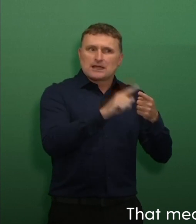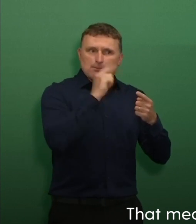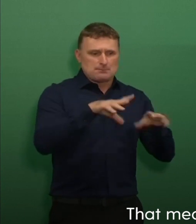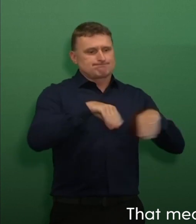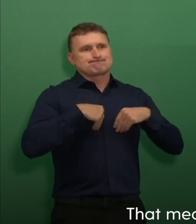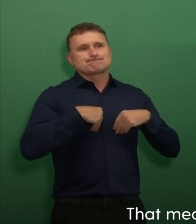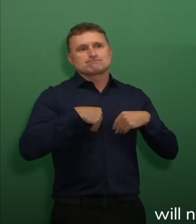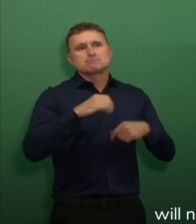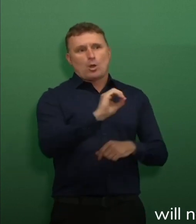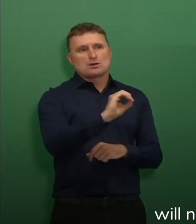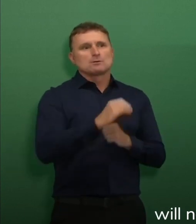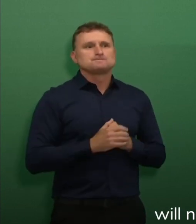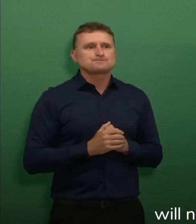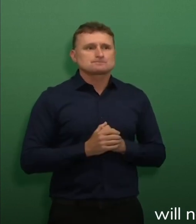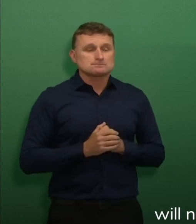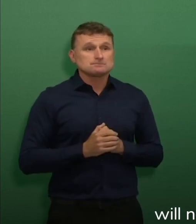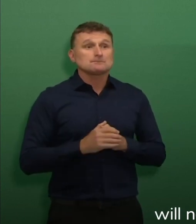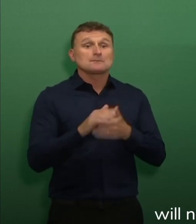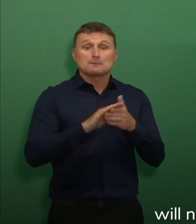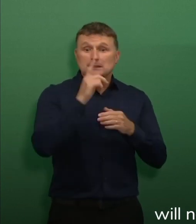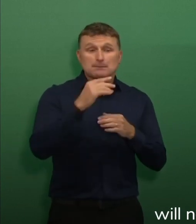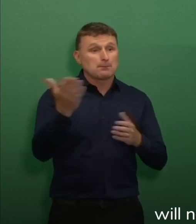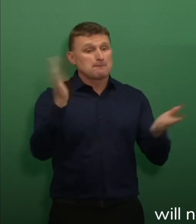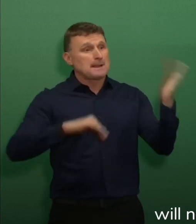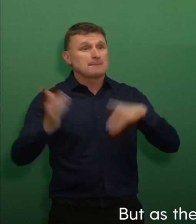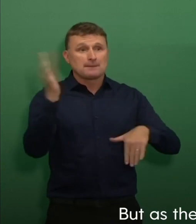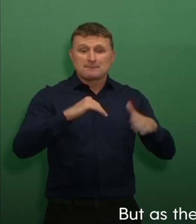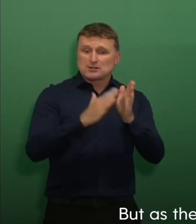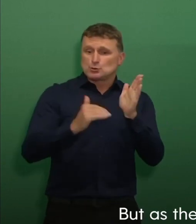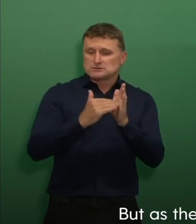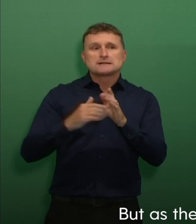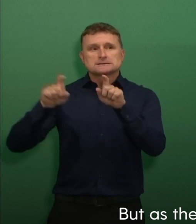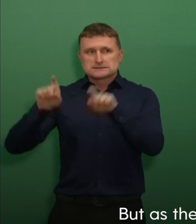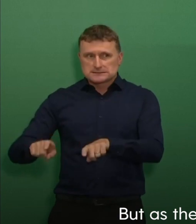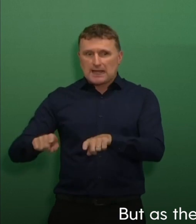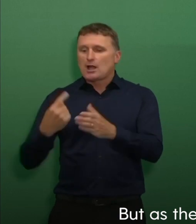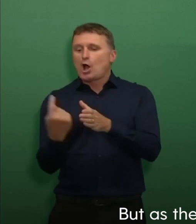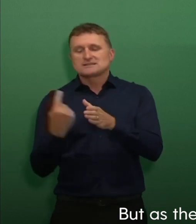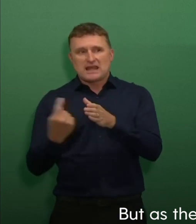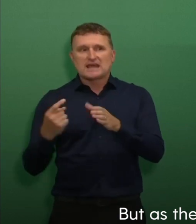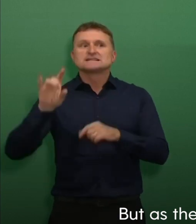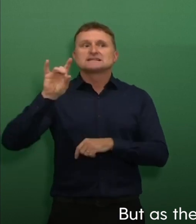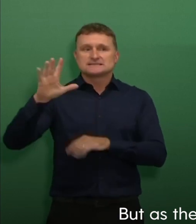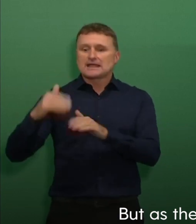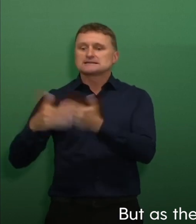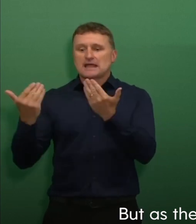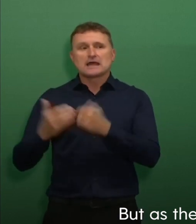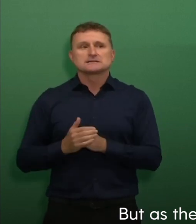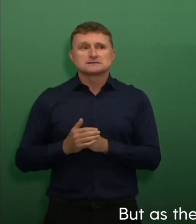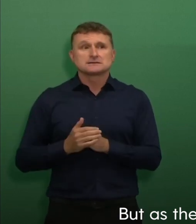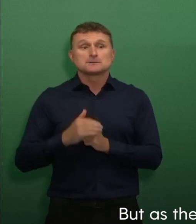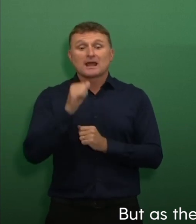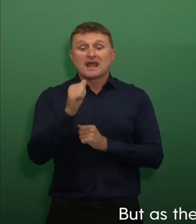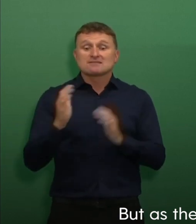returning New Zealanders will need to self-isolate for 10 days. But as the isolation period drops for close